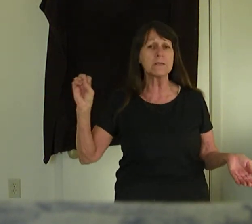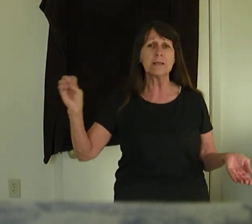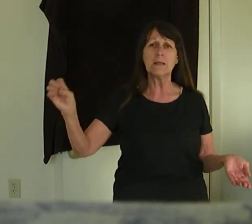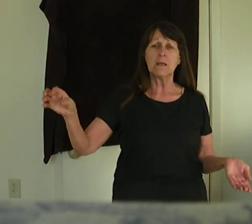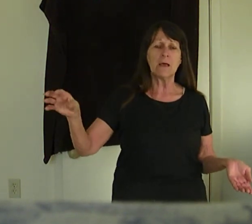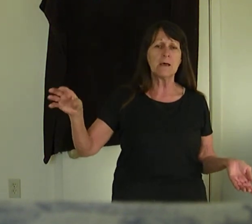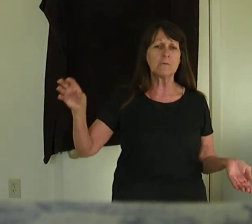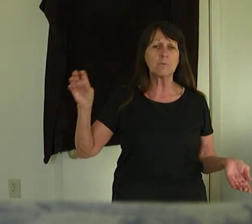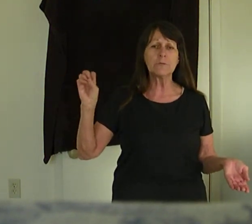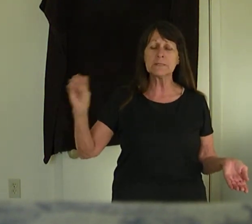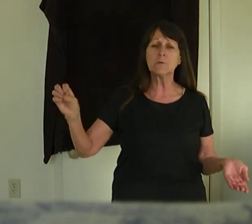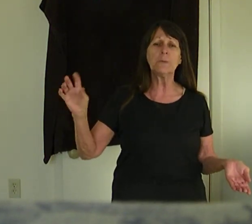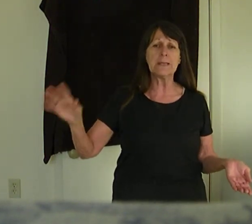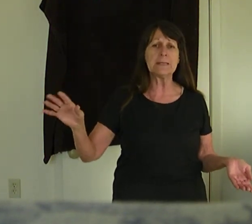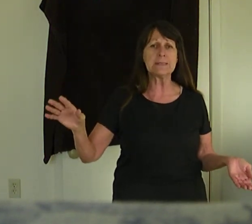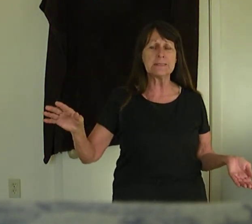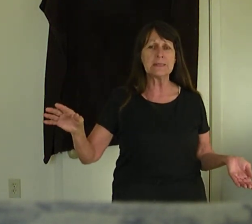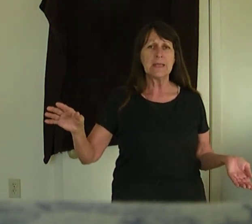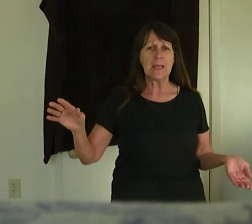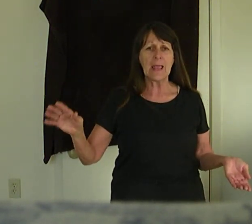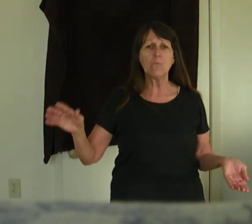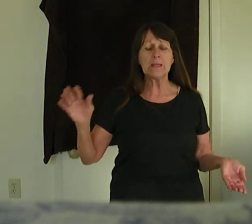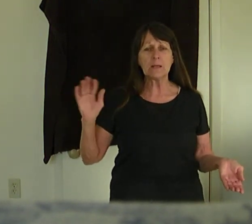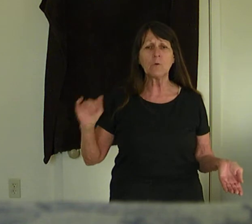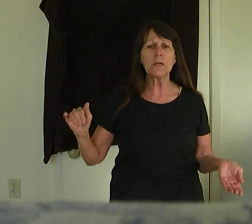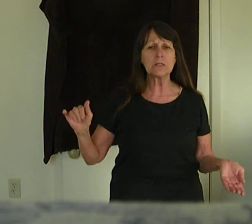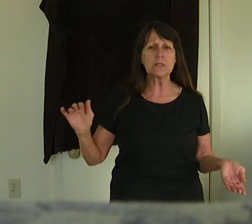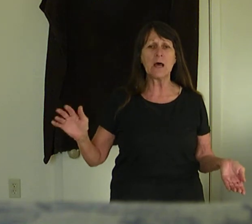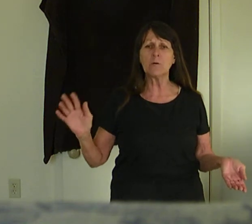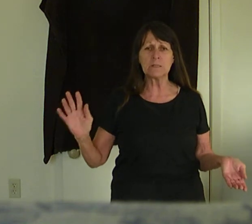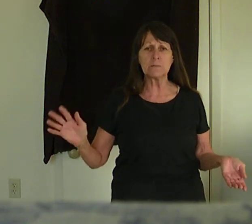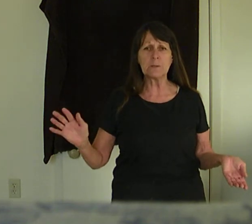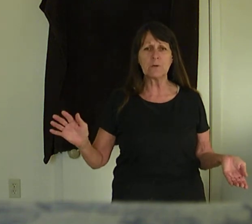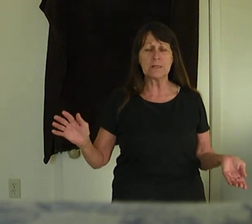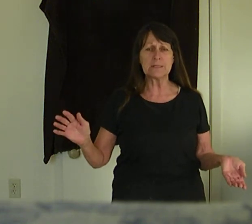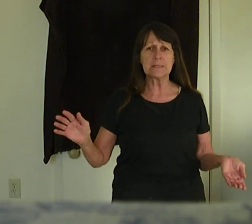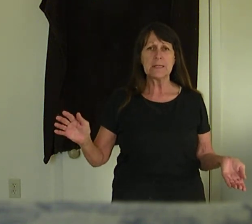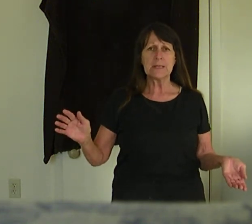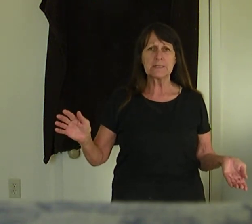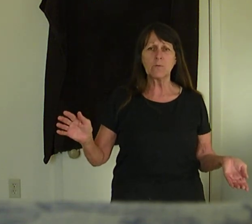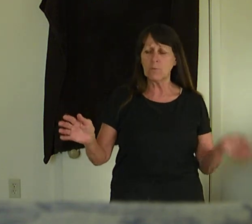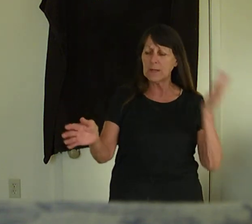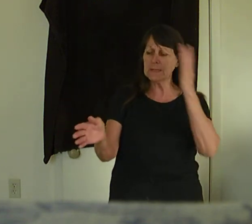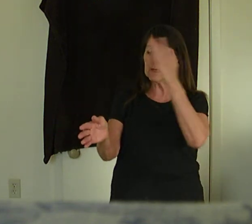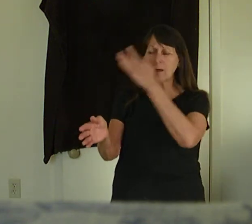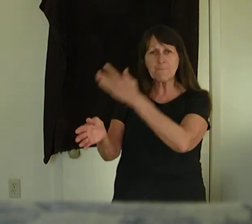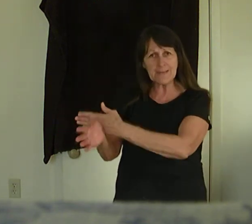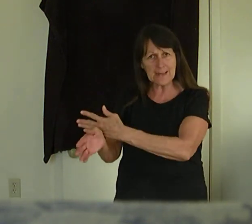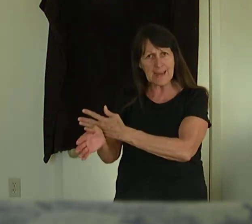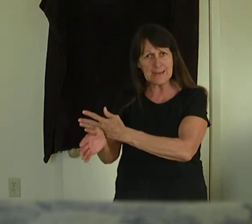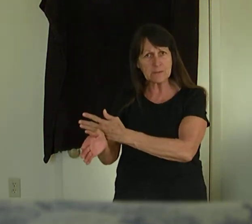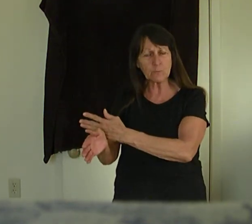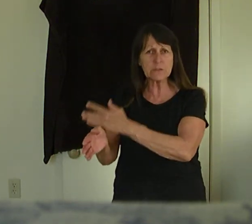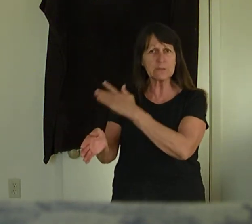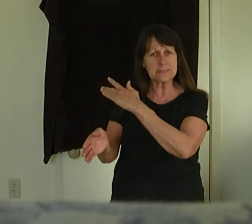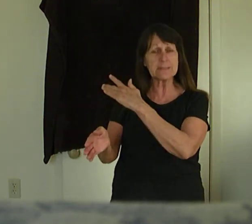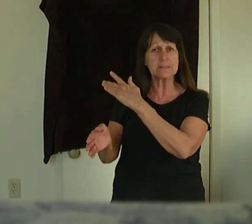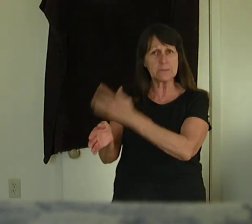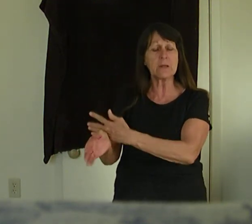through disobedience and we can quench the Holy Spirit. So we can cut off that hand, which says do not